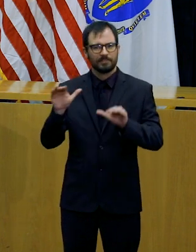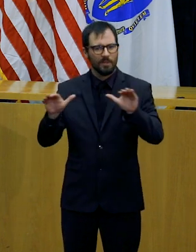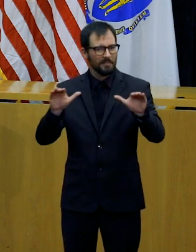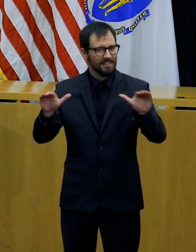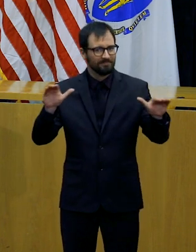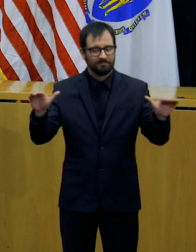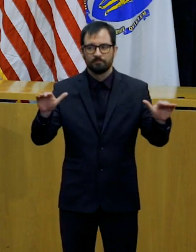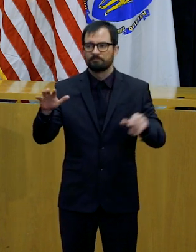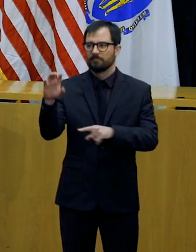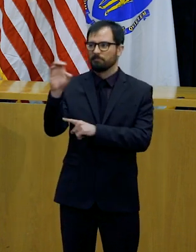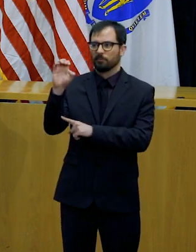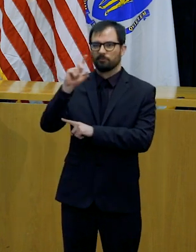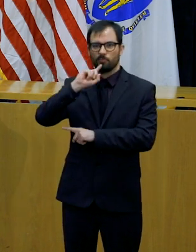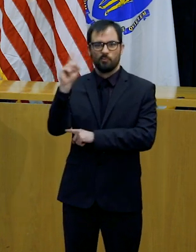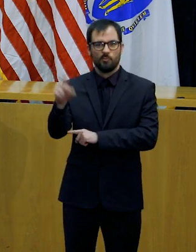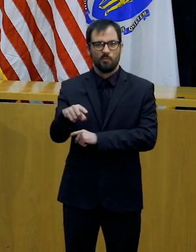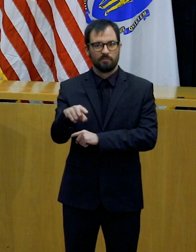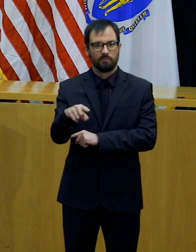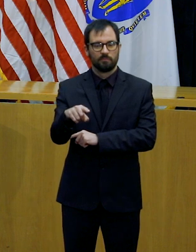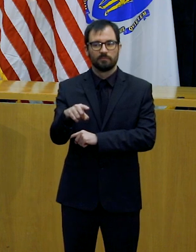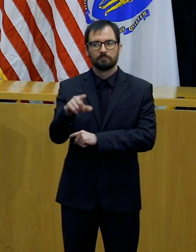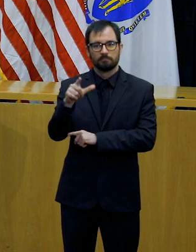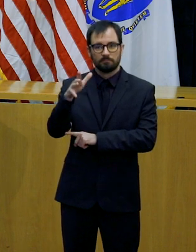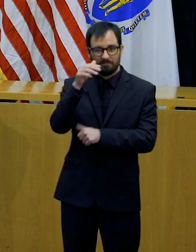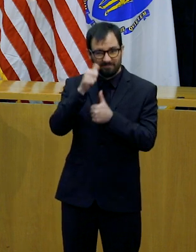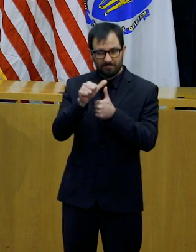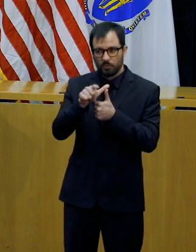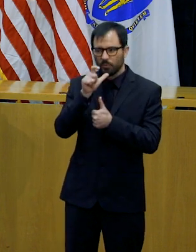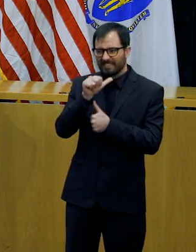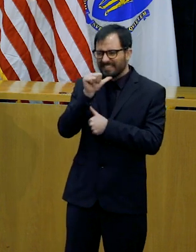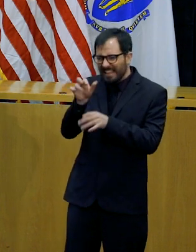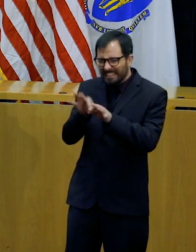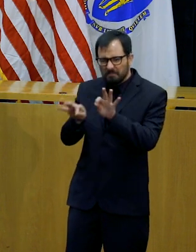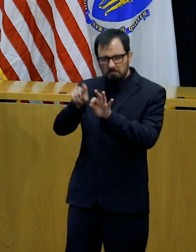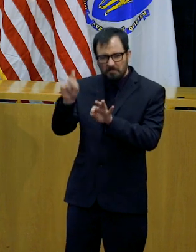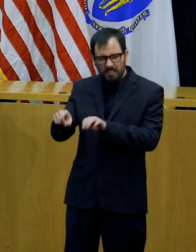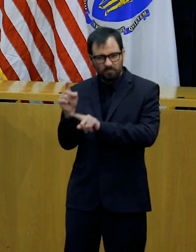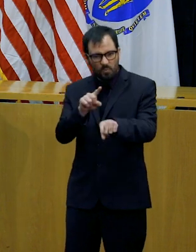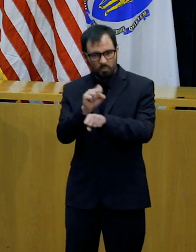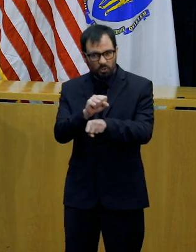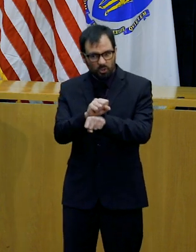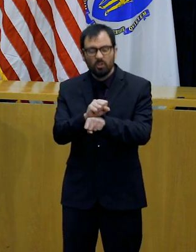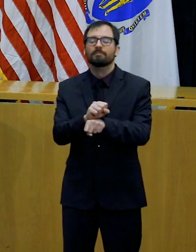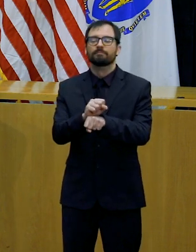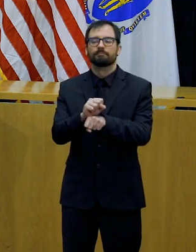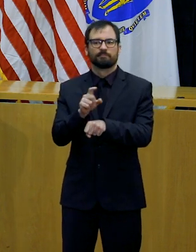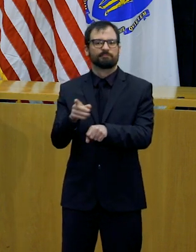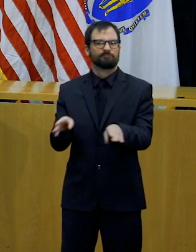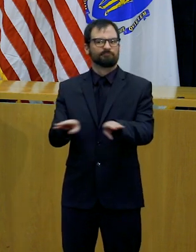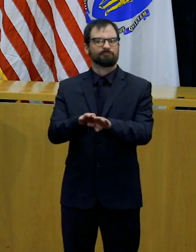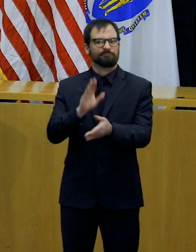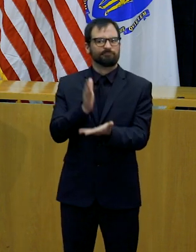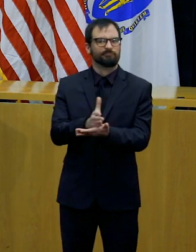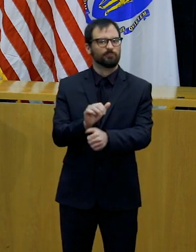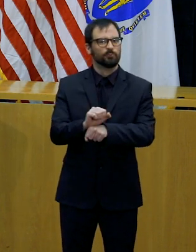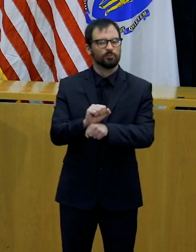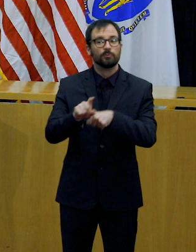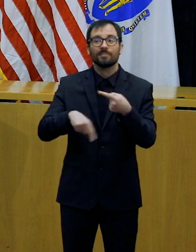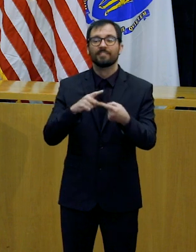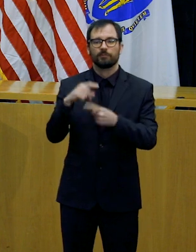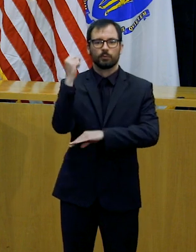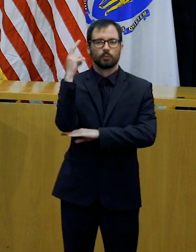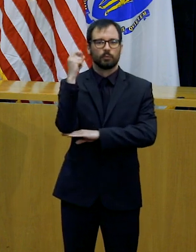businesses goes into effect basically now. The Department of Public Health is also issued a stay at home advisory,